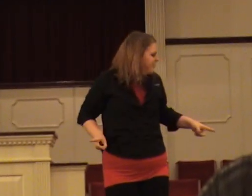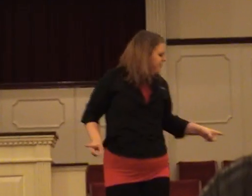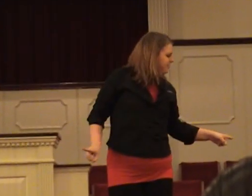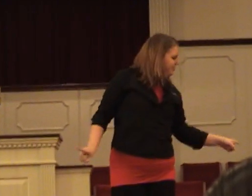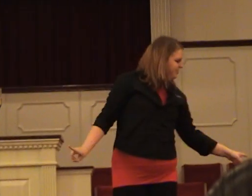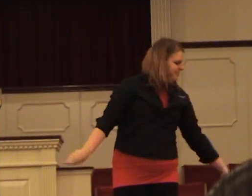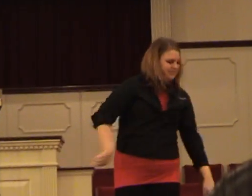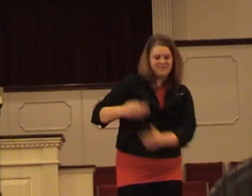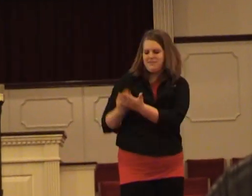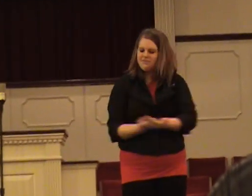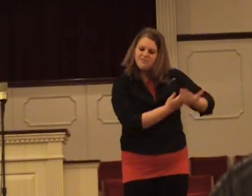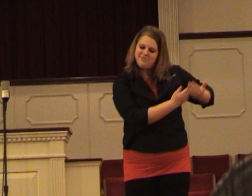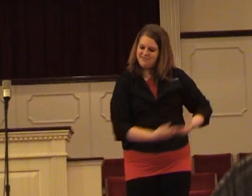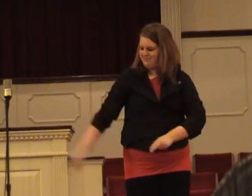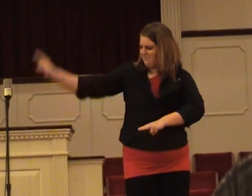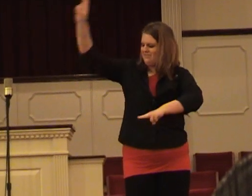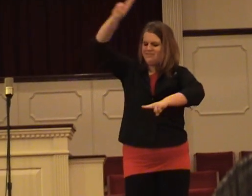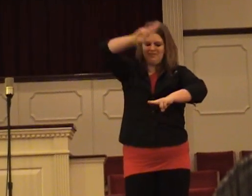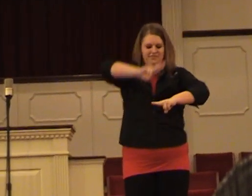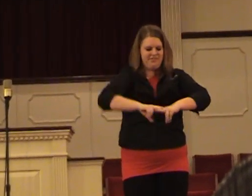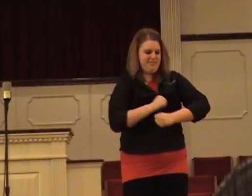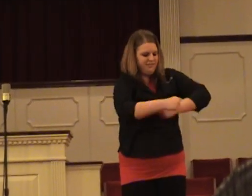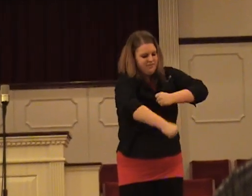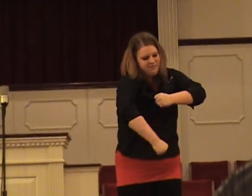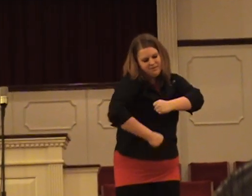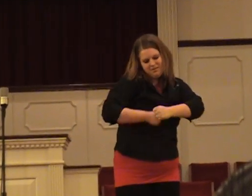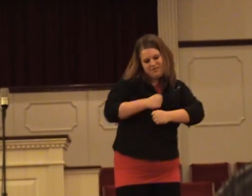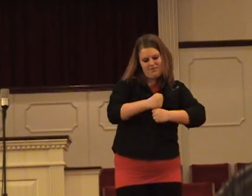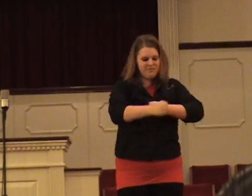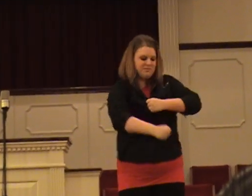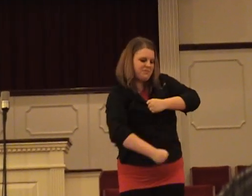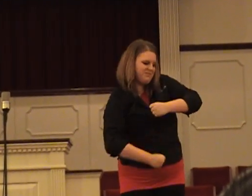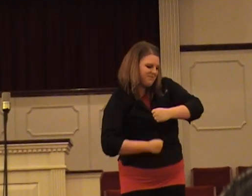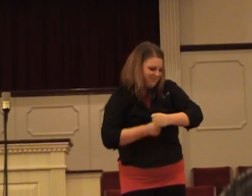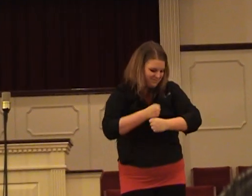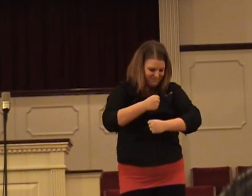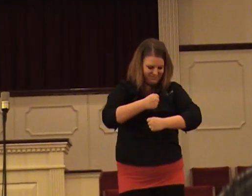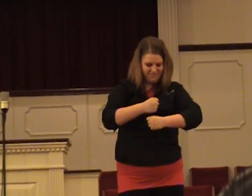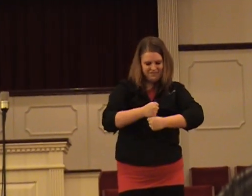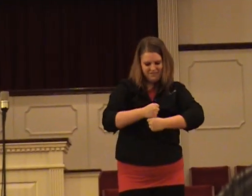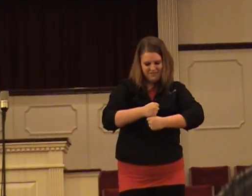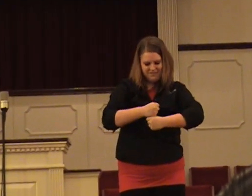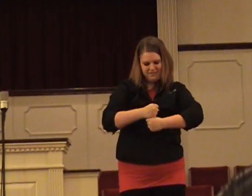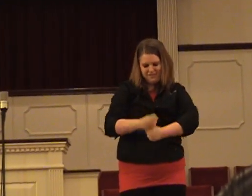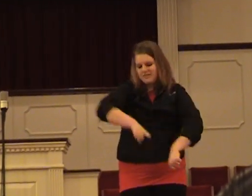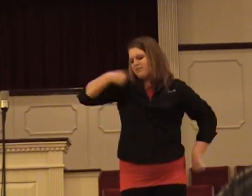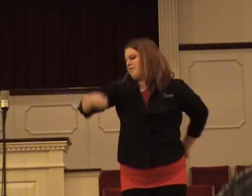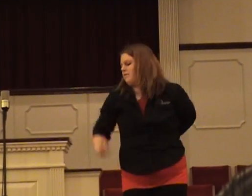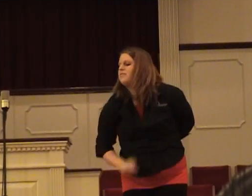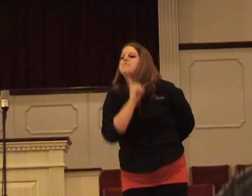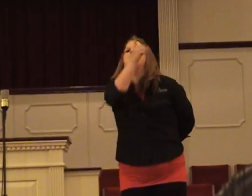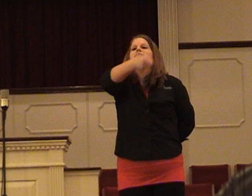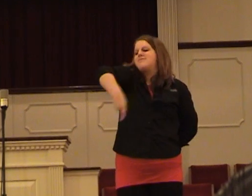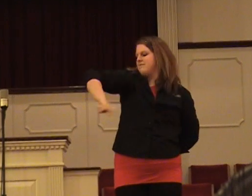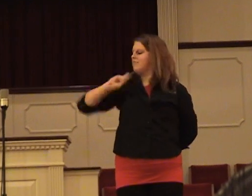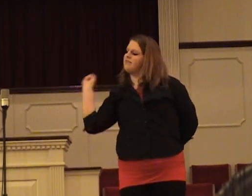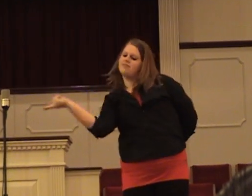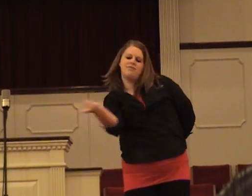Carry on From age to age Speaks truth to us